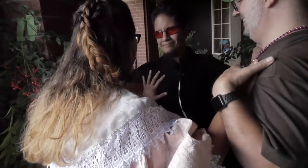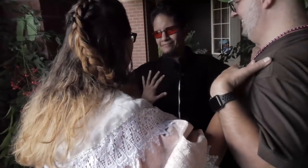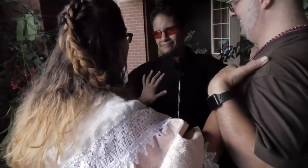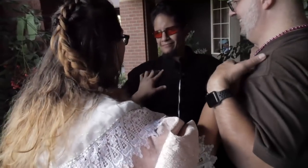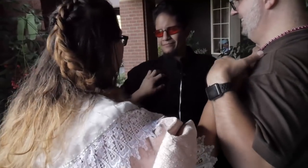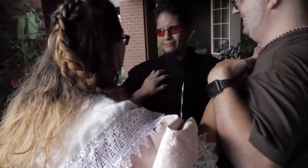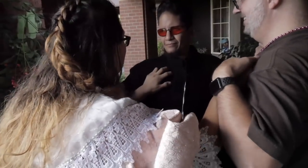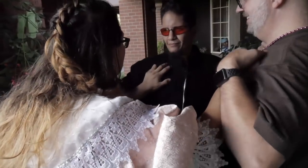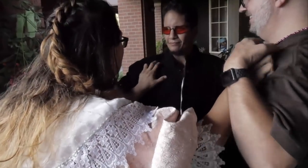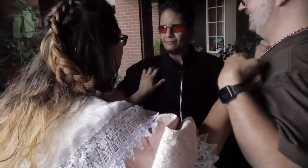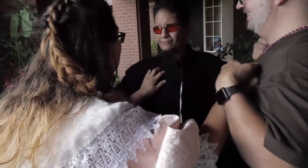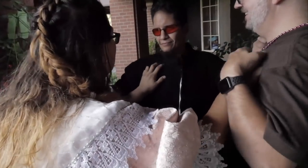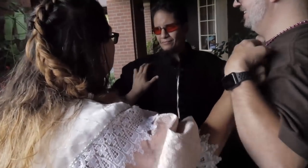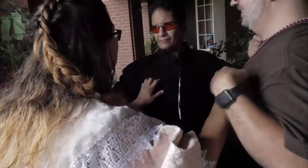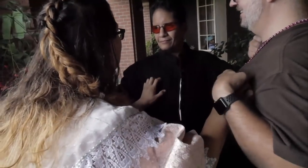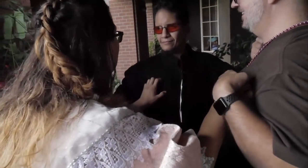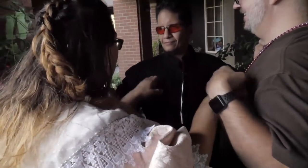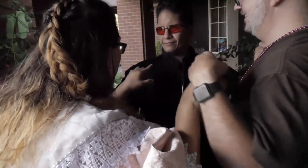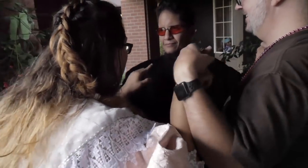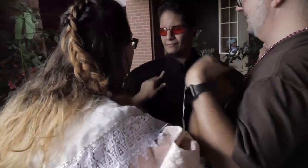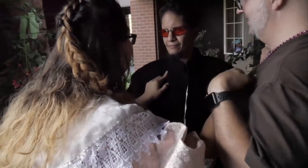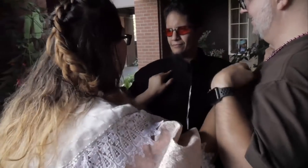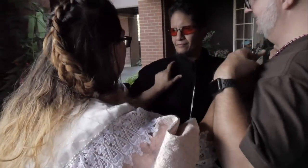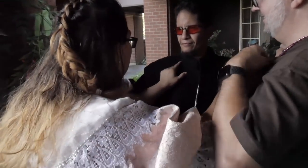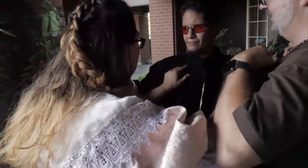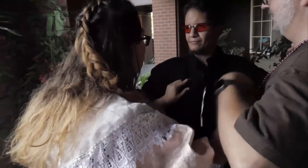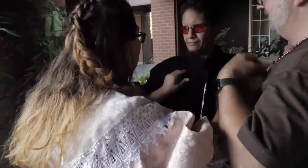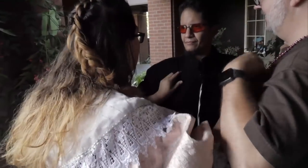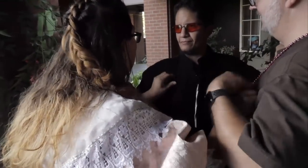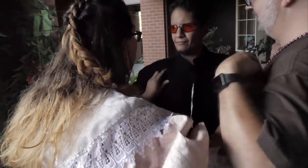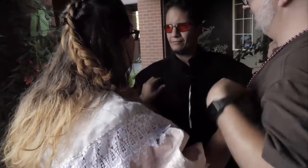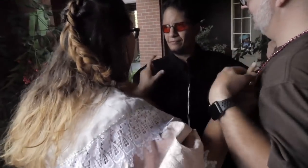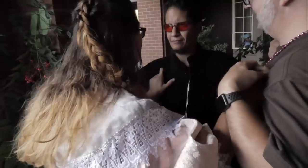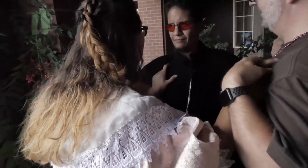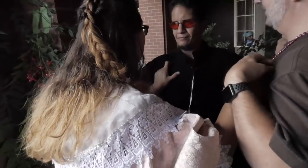Art thou not Romeo and a Montague?